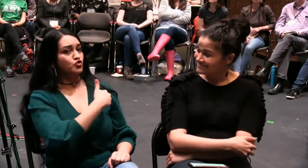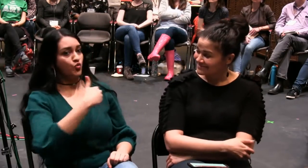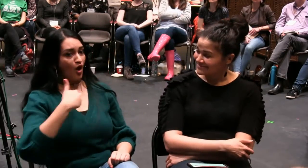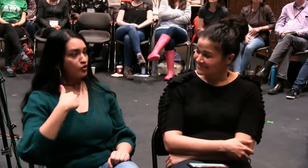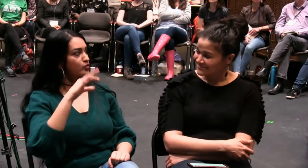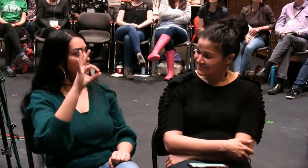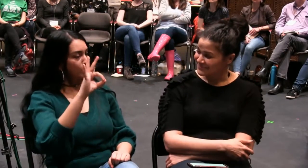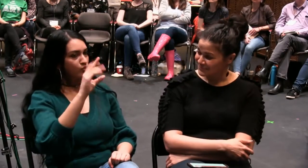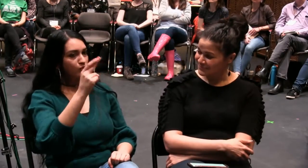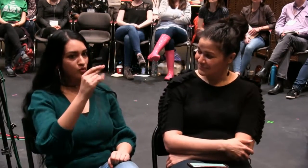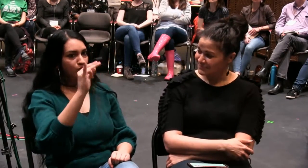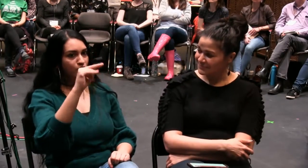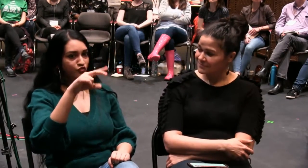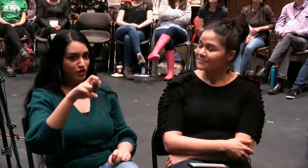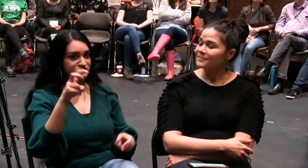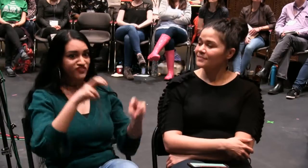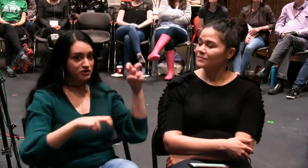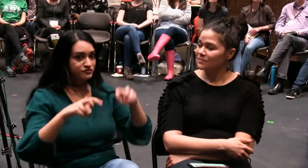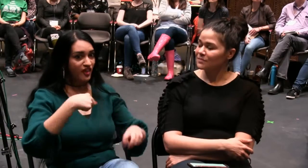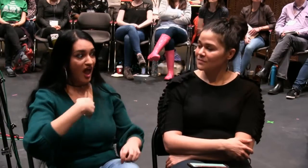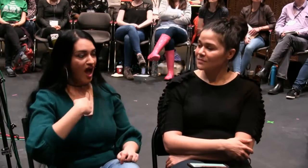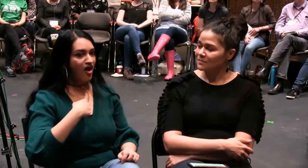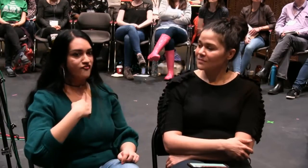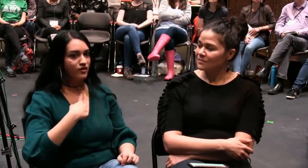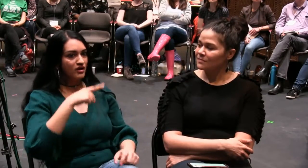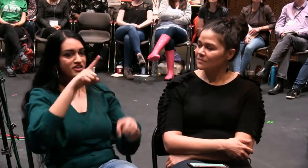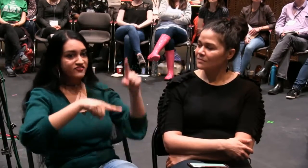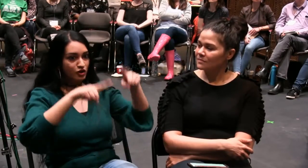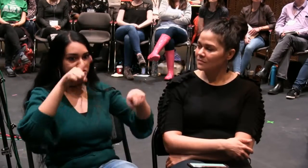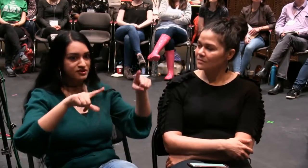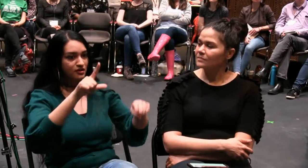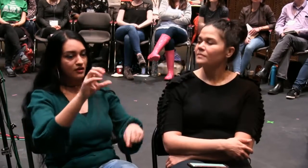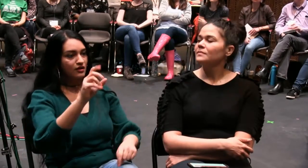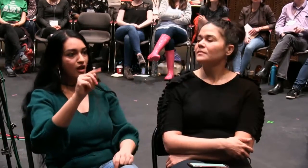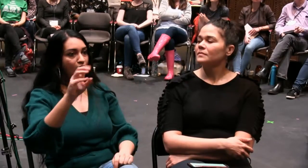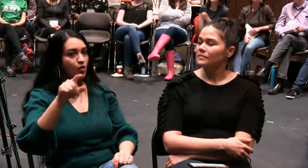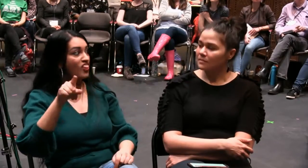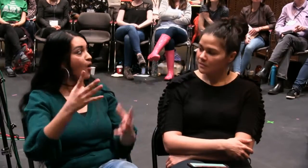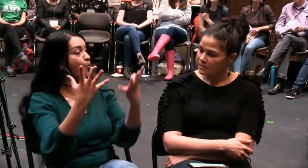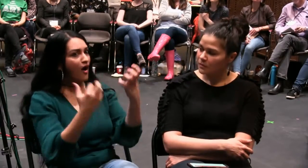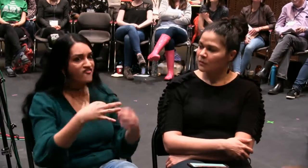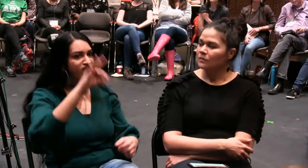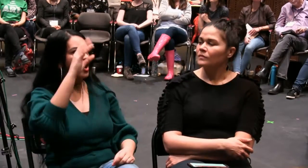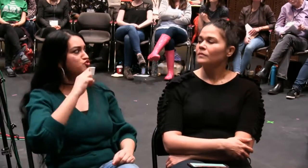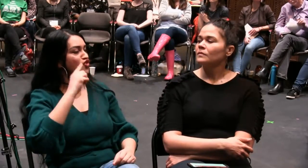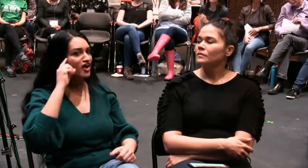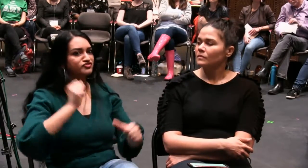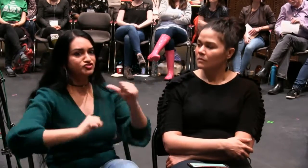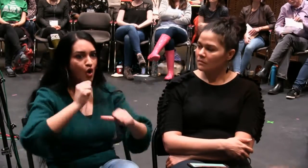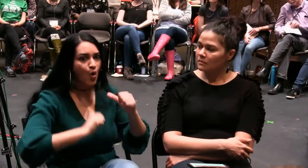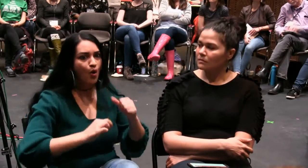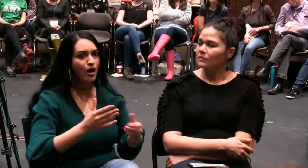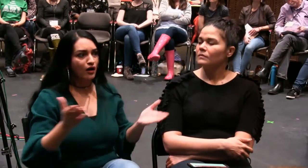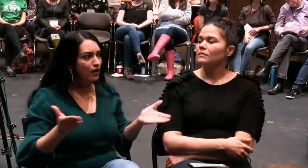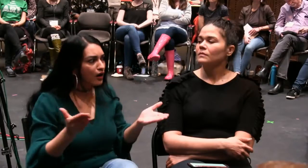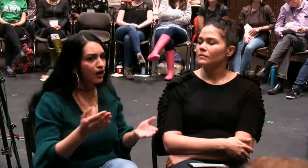And there are people from Toronto, at the Toronto Festival, they are eager